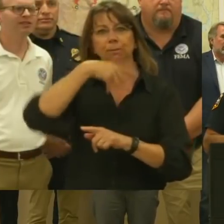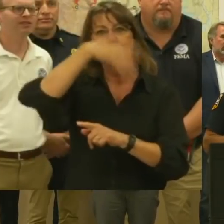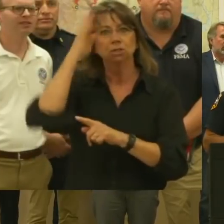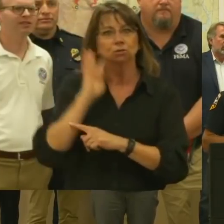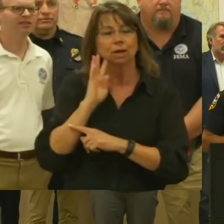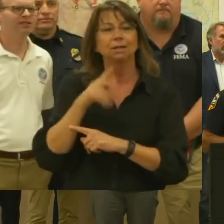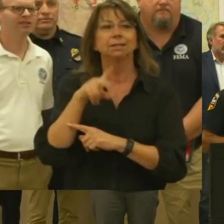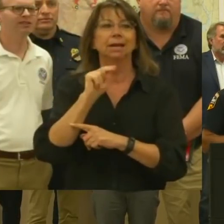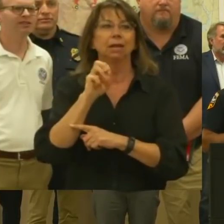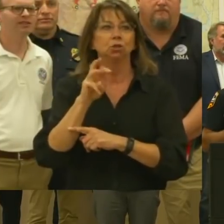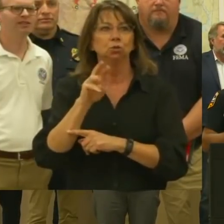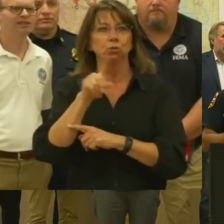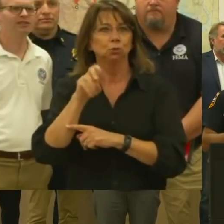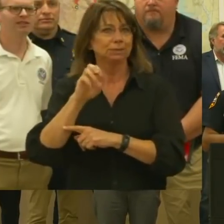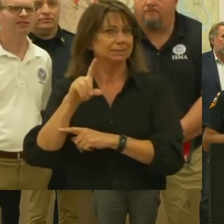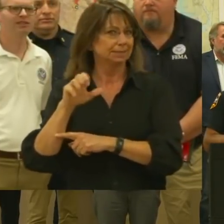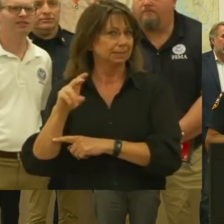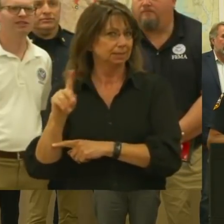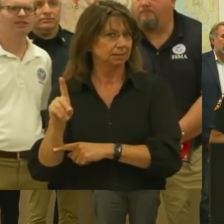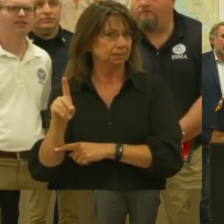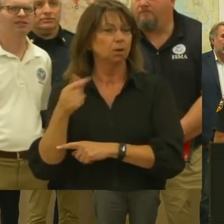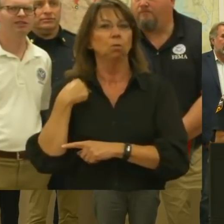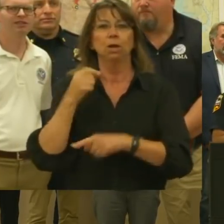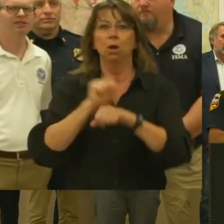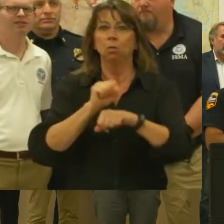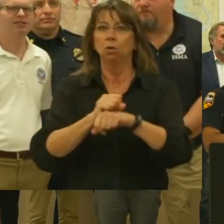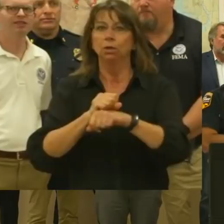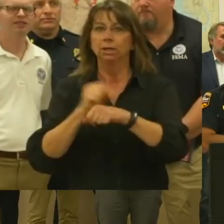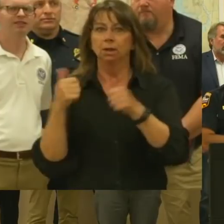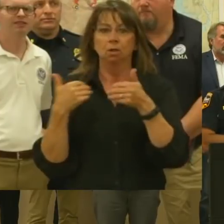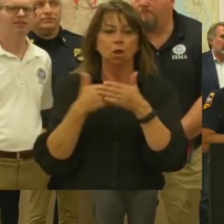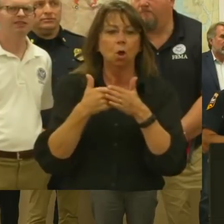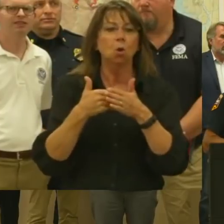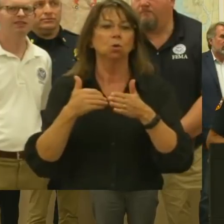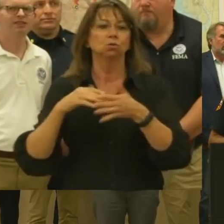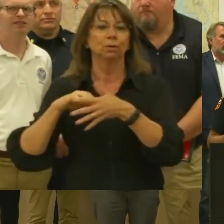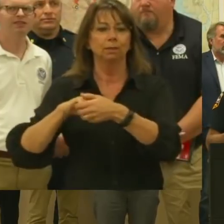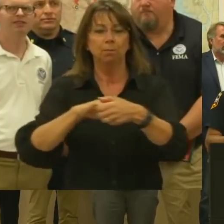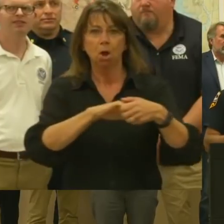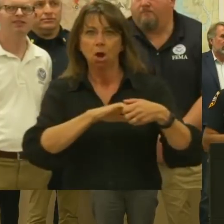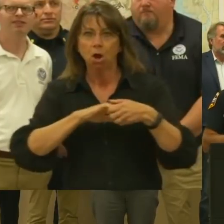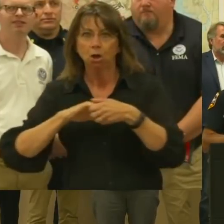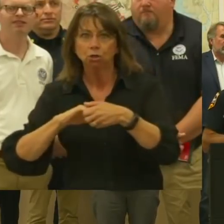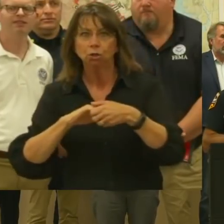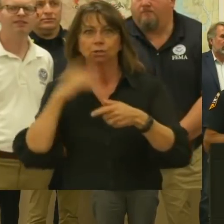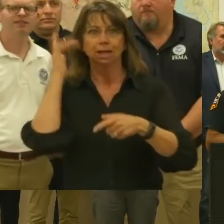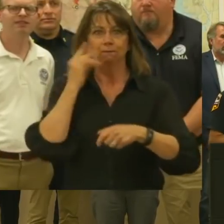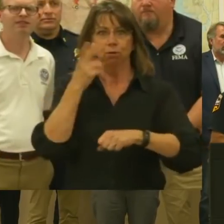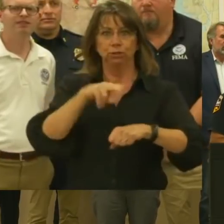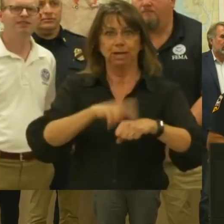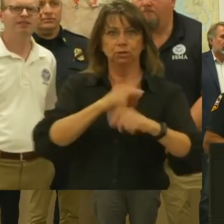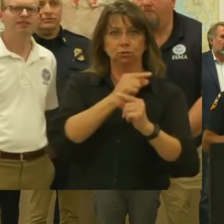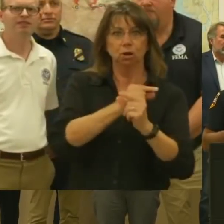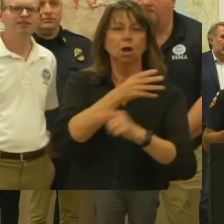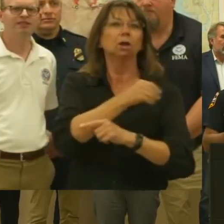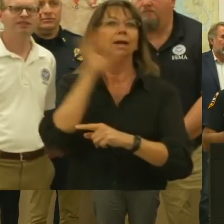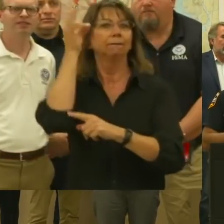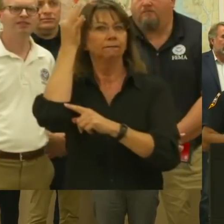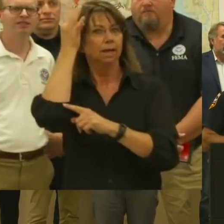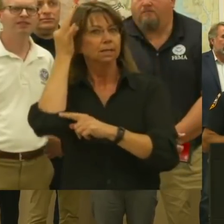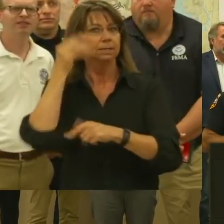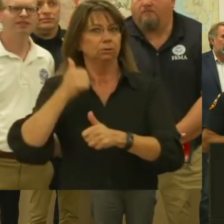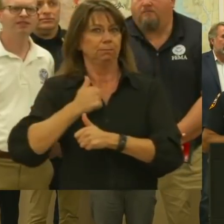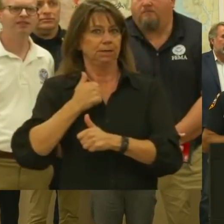Zealand. We are working very close with our partners at the California National Guard, but also federal military assets. There will be additional